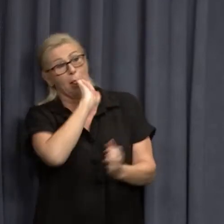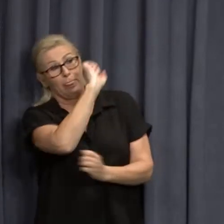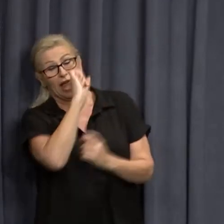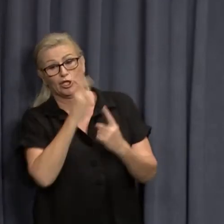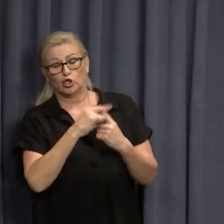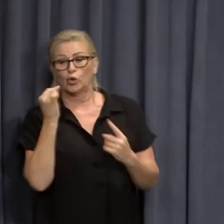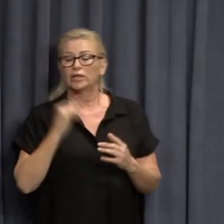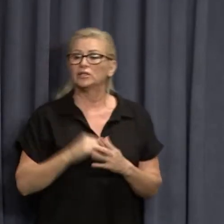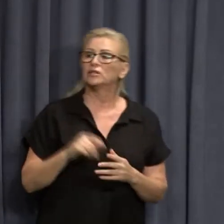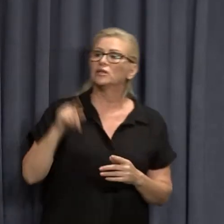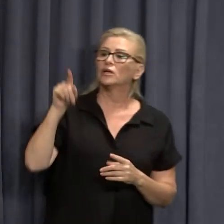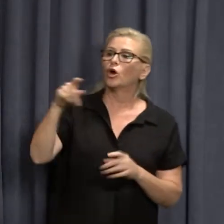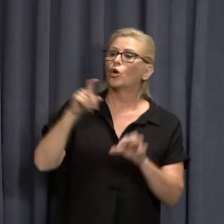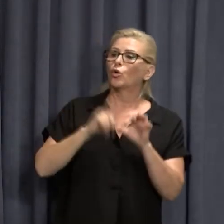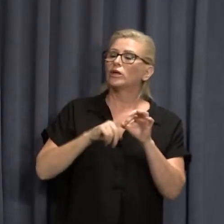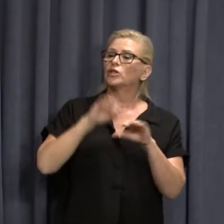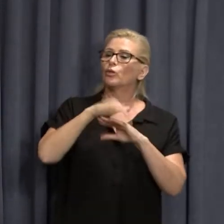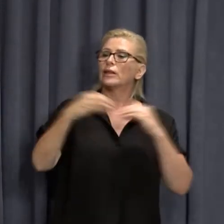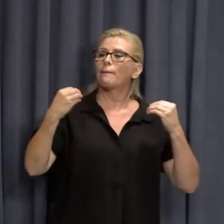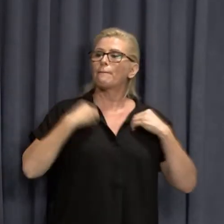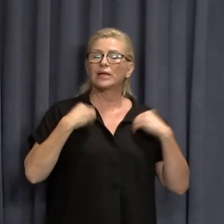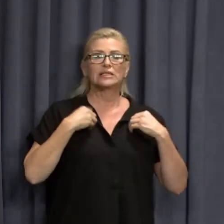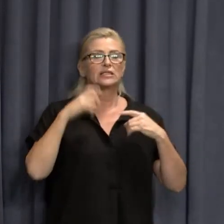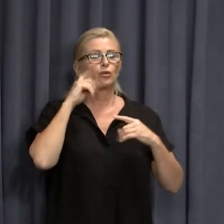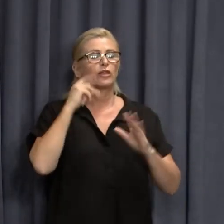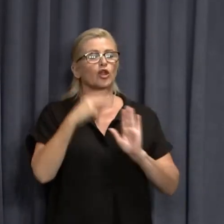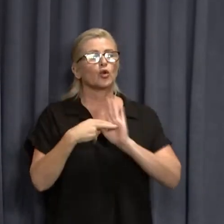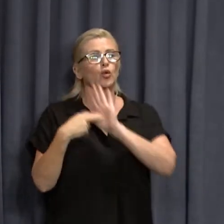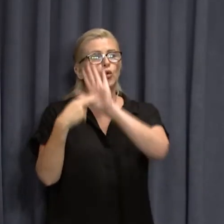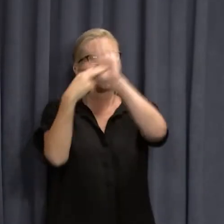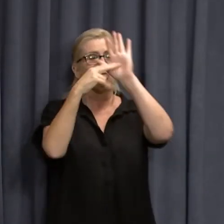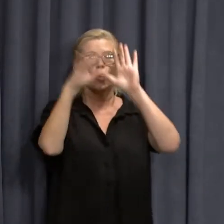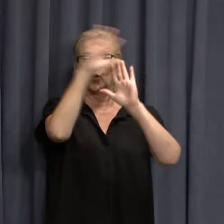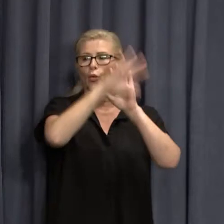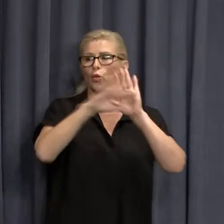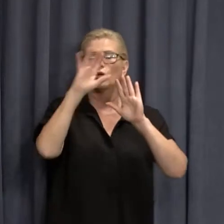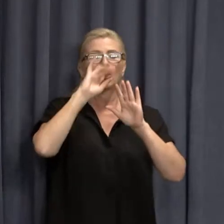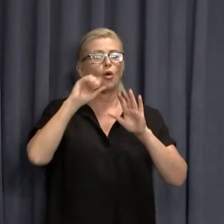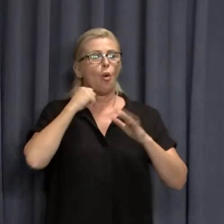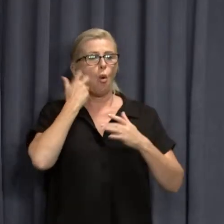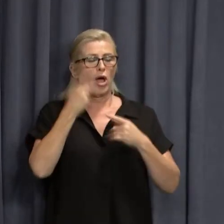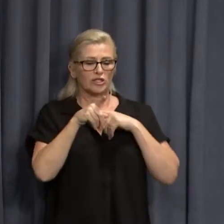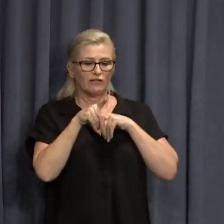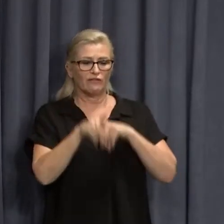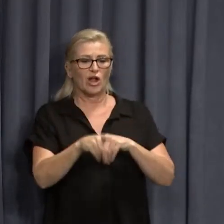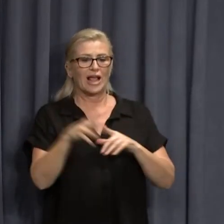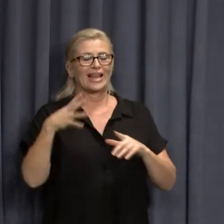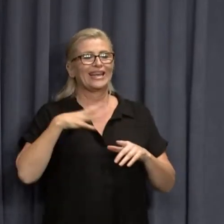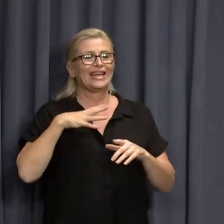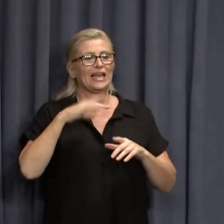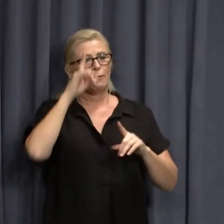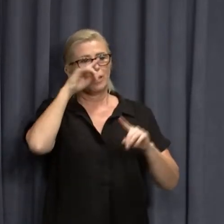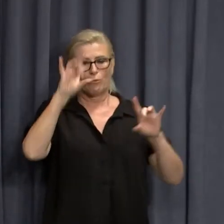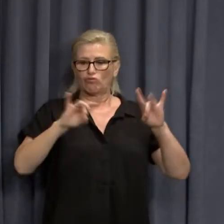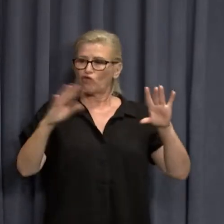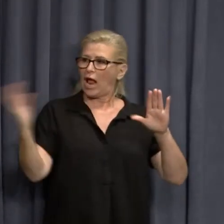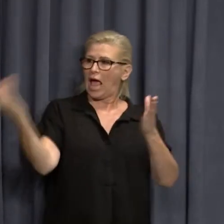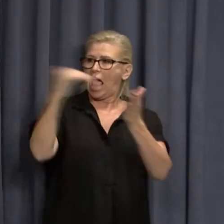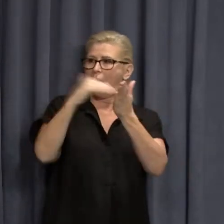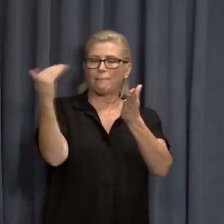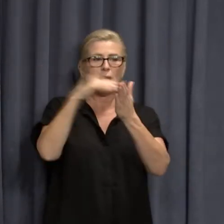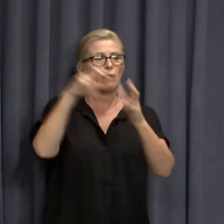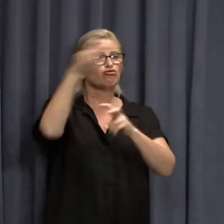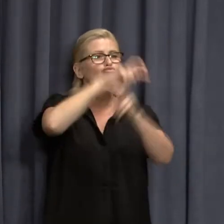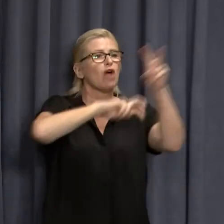in the tourism sector, obviously the North has always relied more on interstate travellers. With